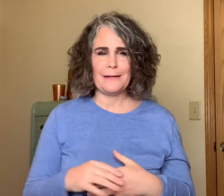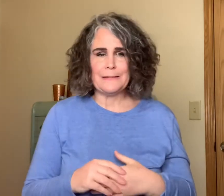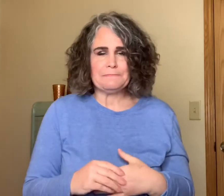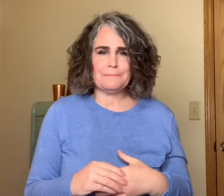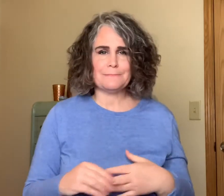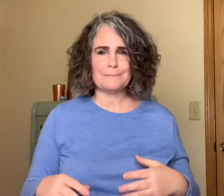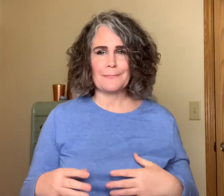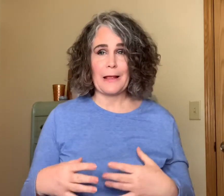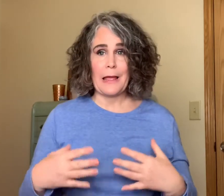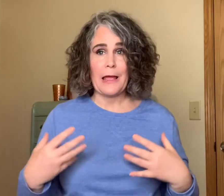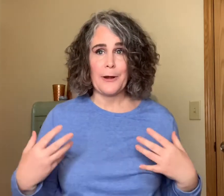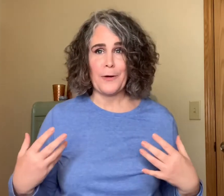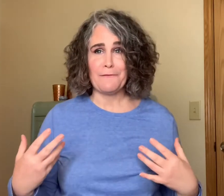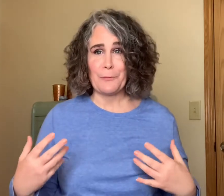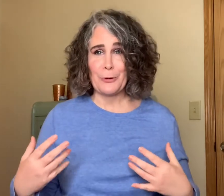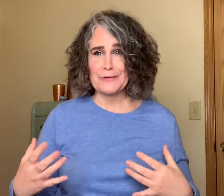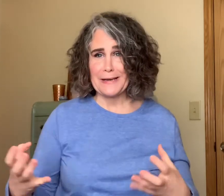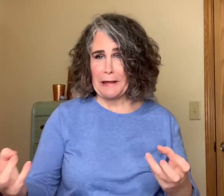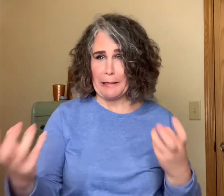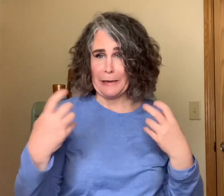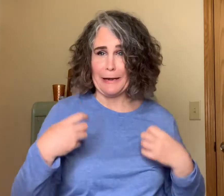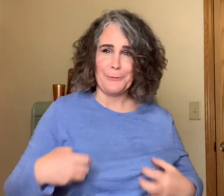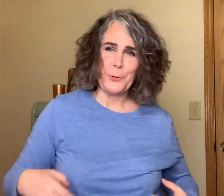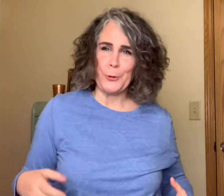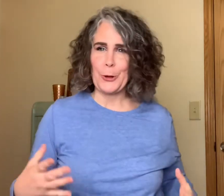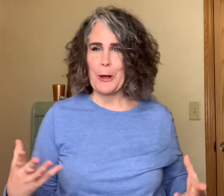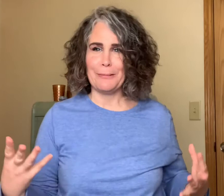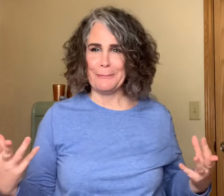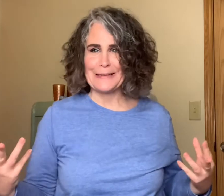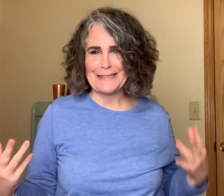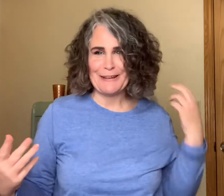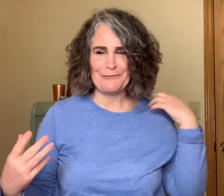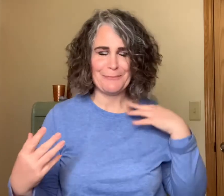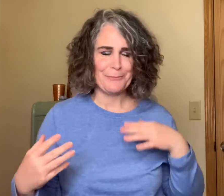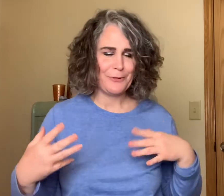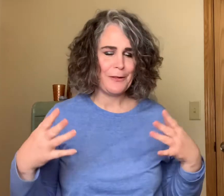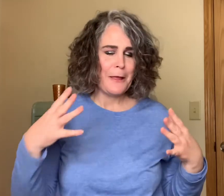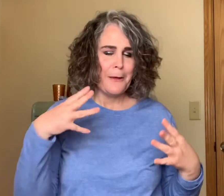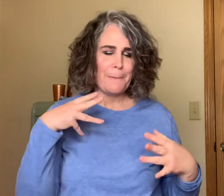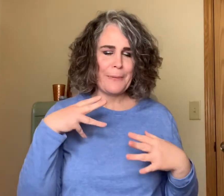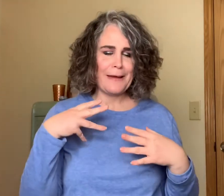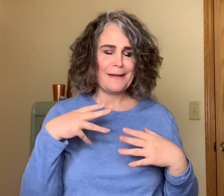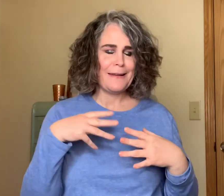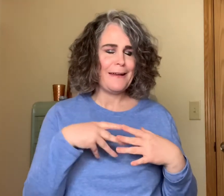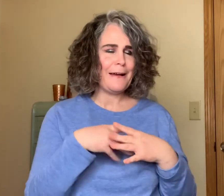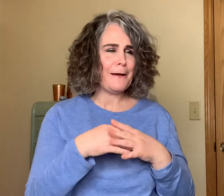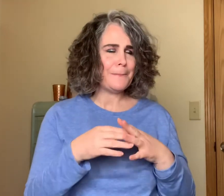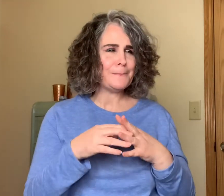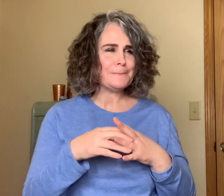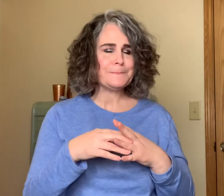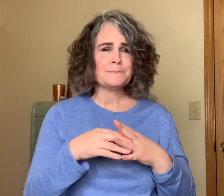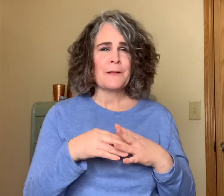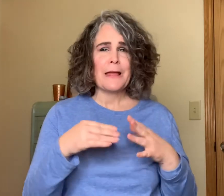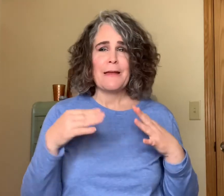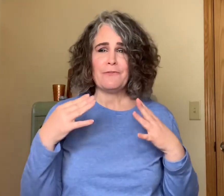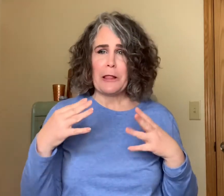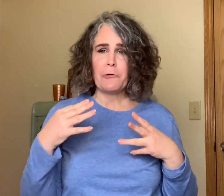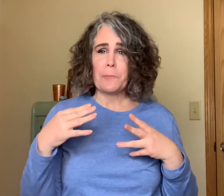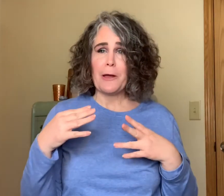and I don't have the personality to pull compliments out of people but um Flower Bomb